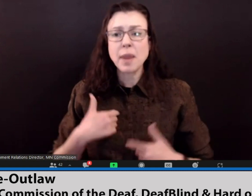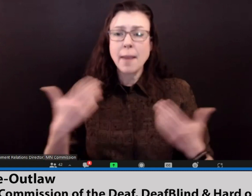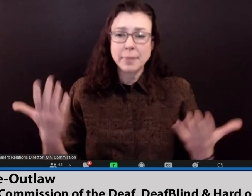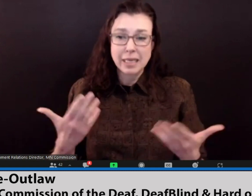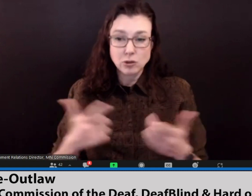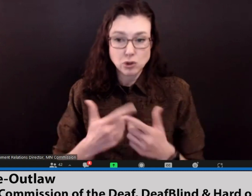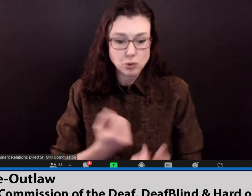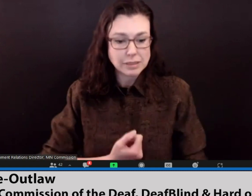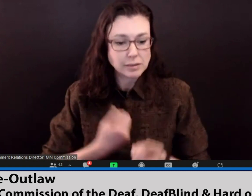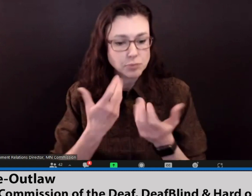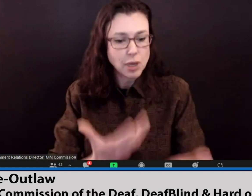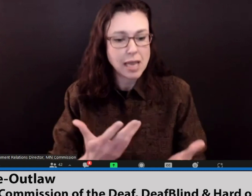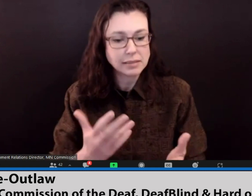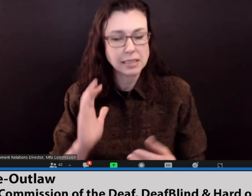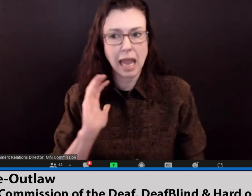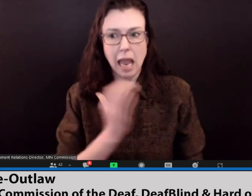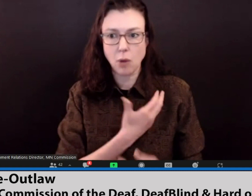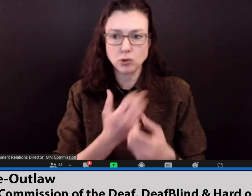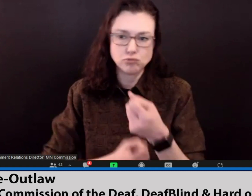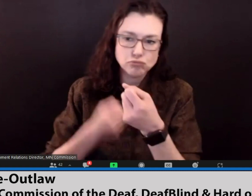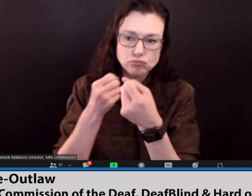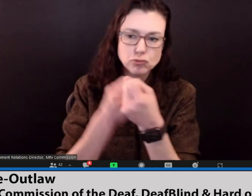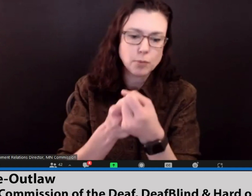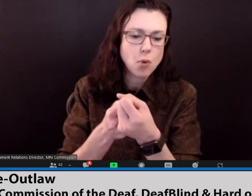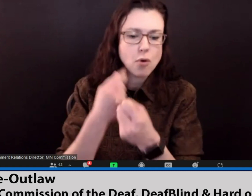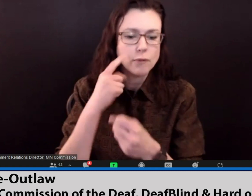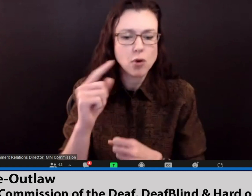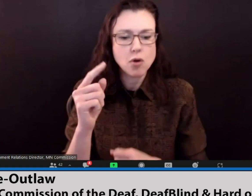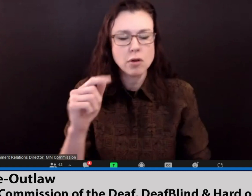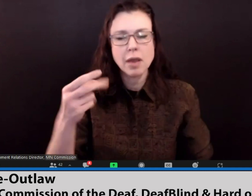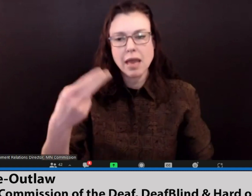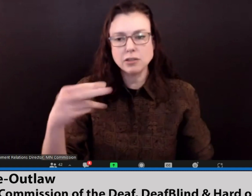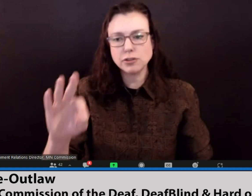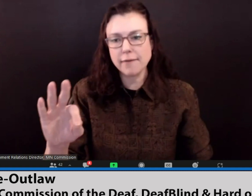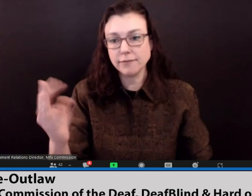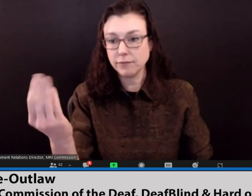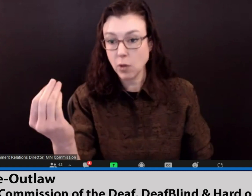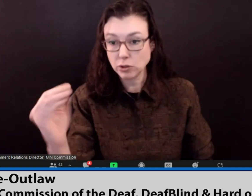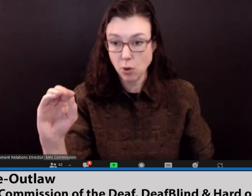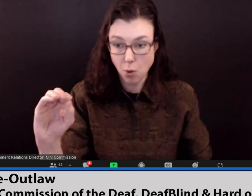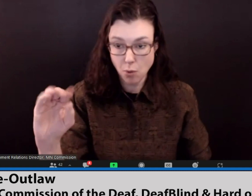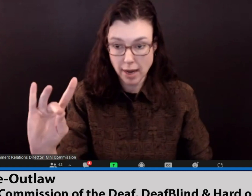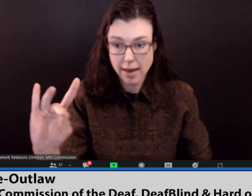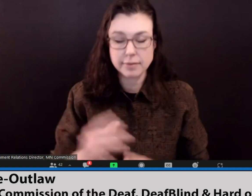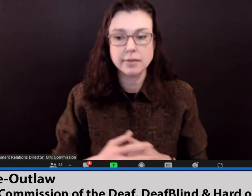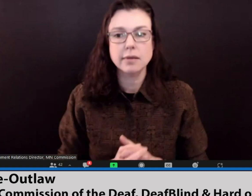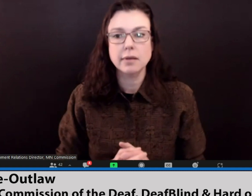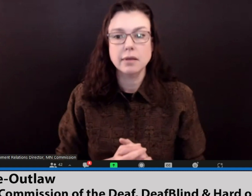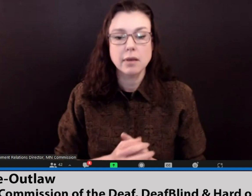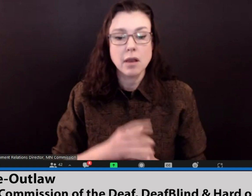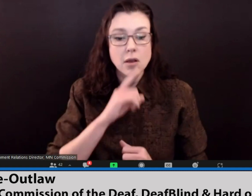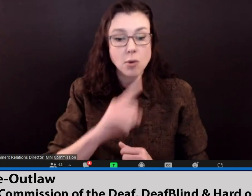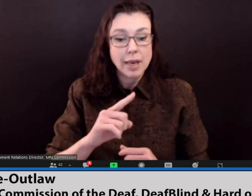of hearing. I am here to express our support for House File 1408.